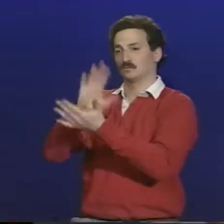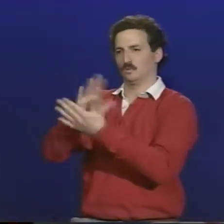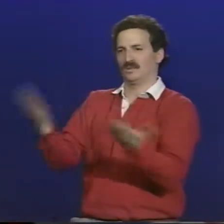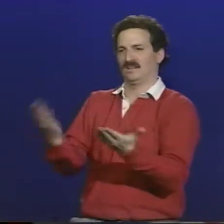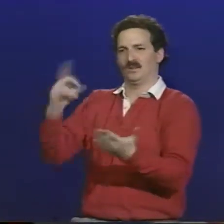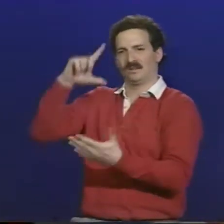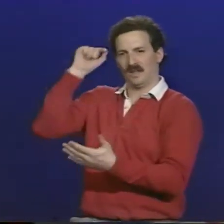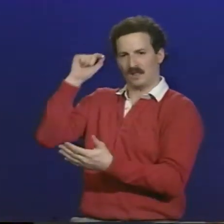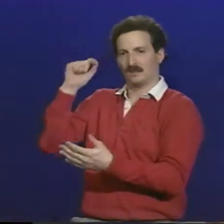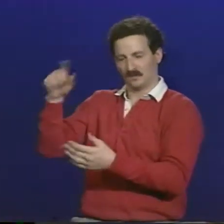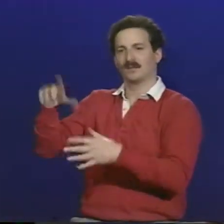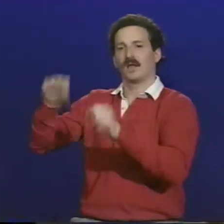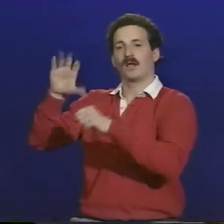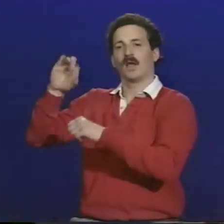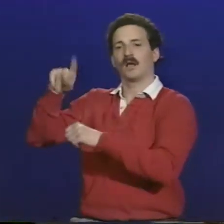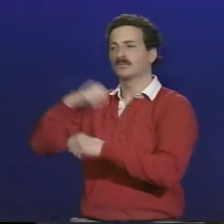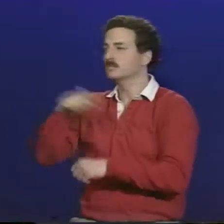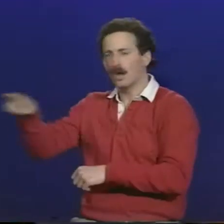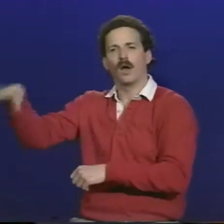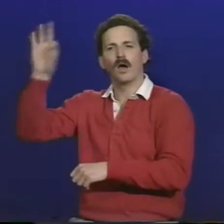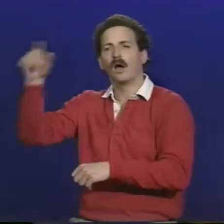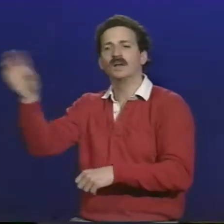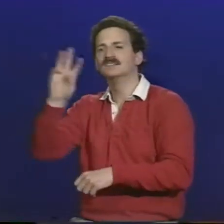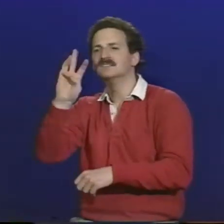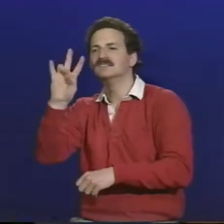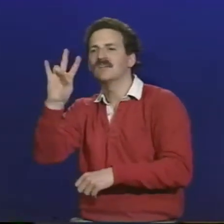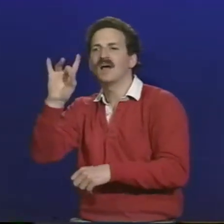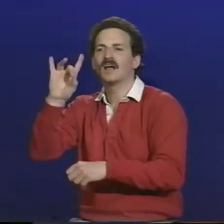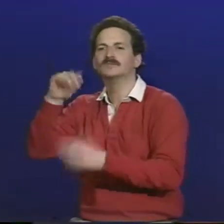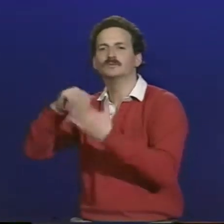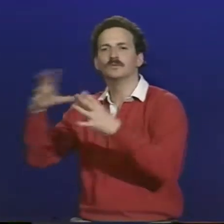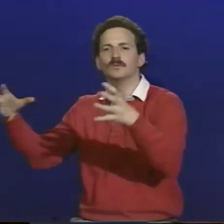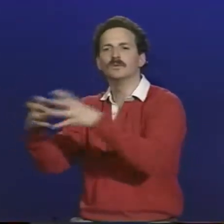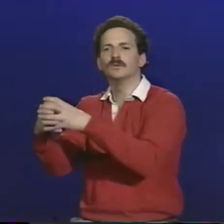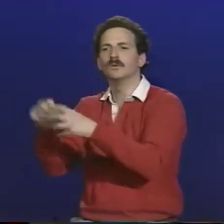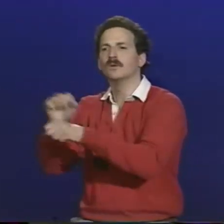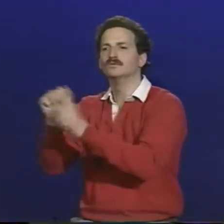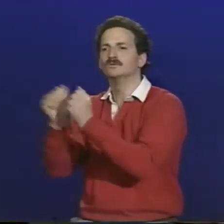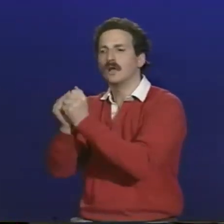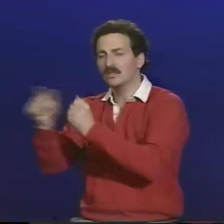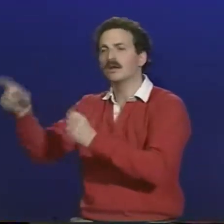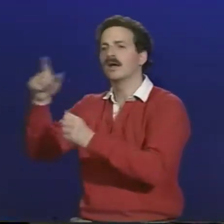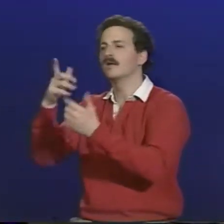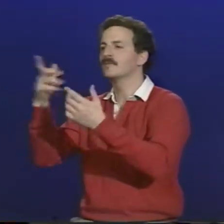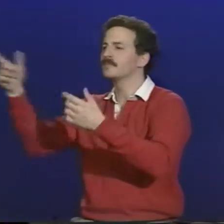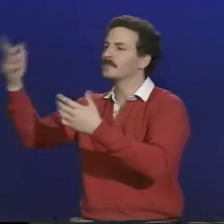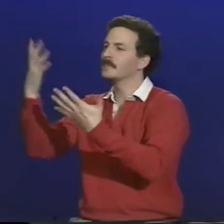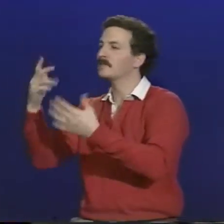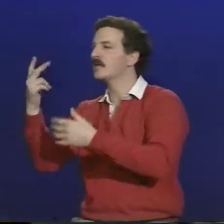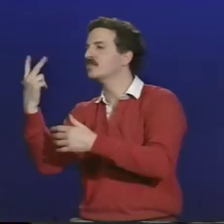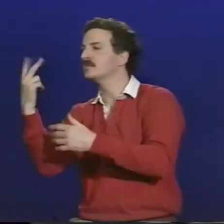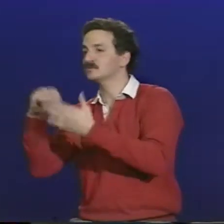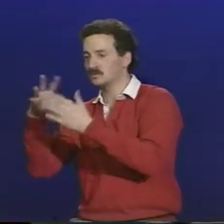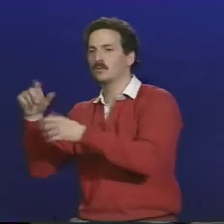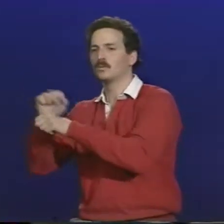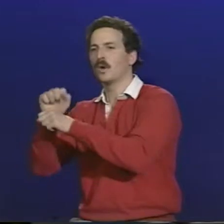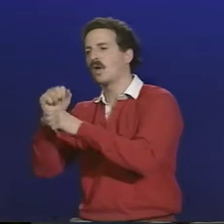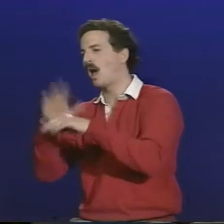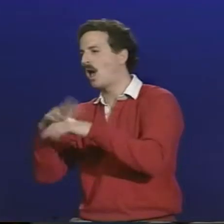And the reason that that was kind of a drag for me is that because at Gallaudet, usually they have seven or eight students who would get together when it came